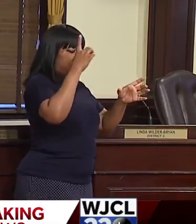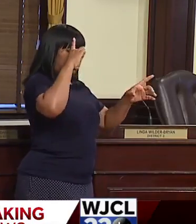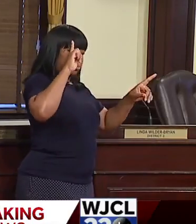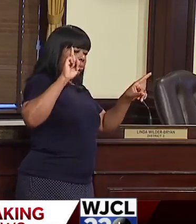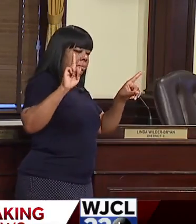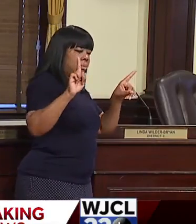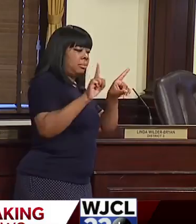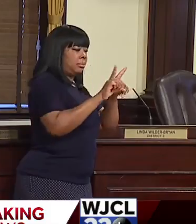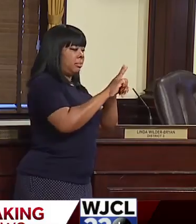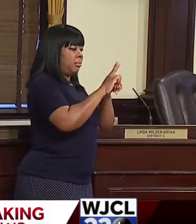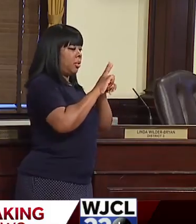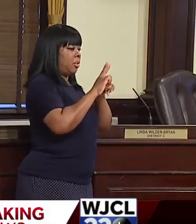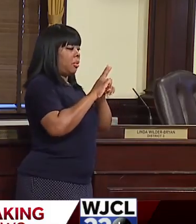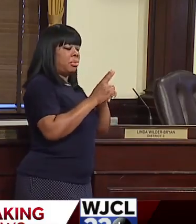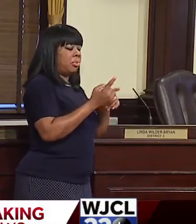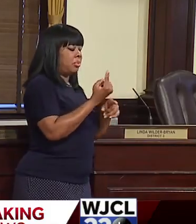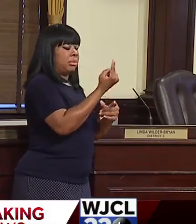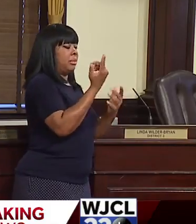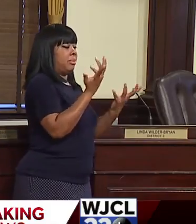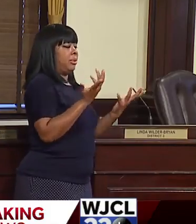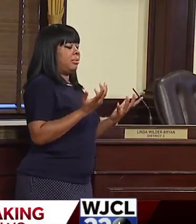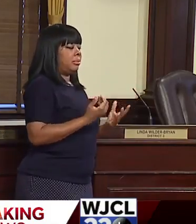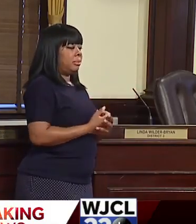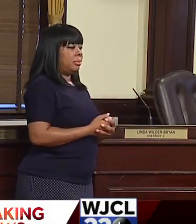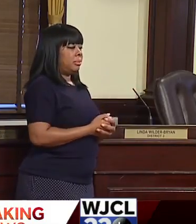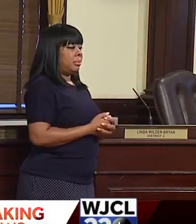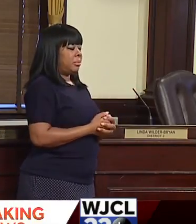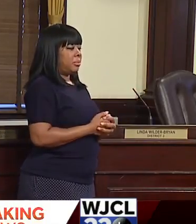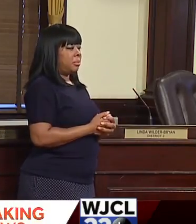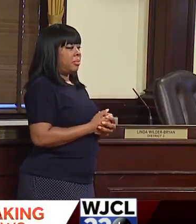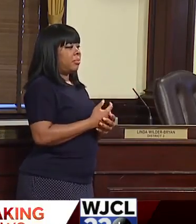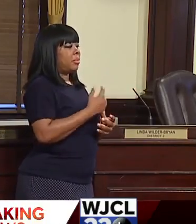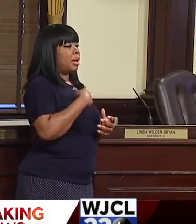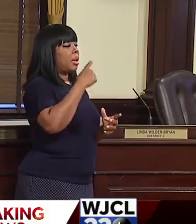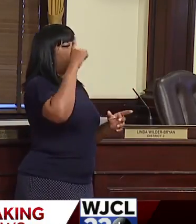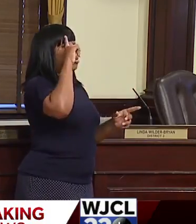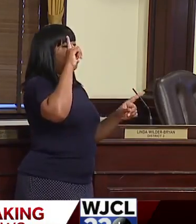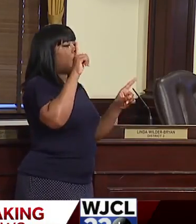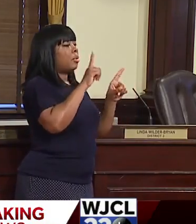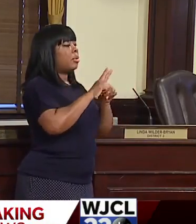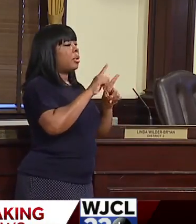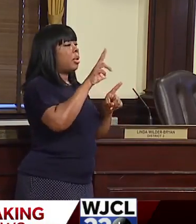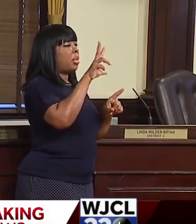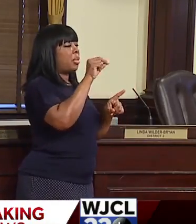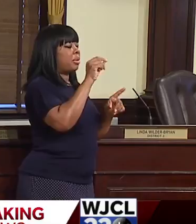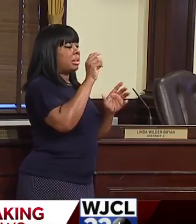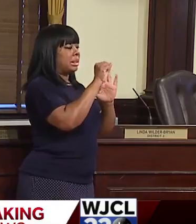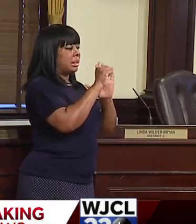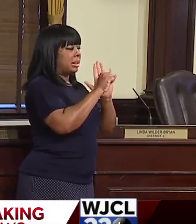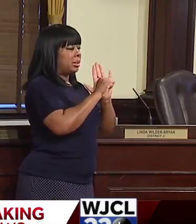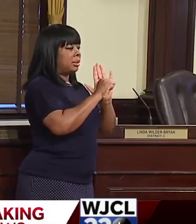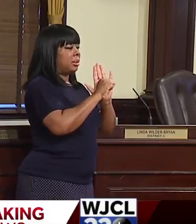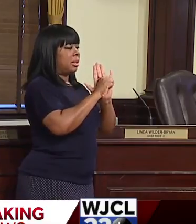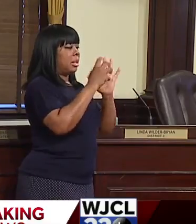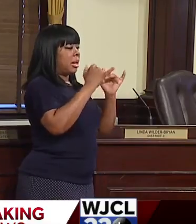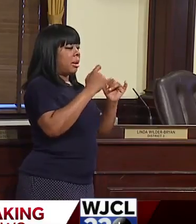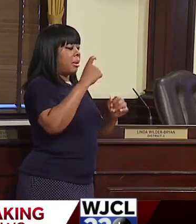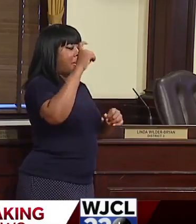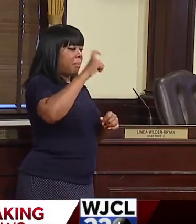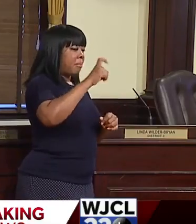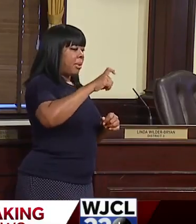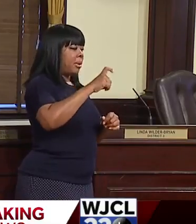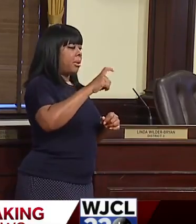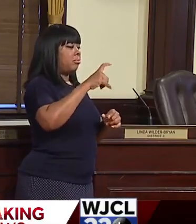on something. Um, I think that we have agreed now. The 30 states have now mandated